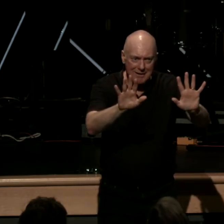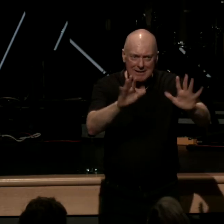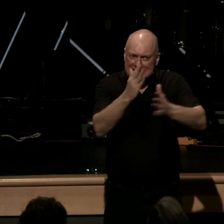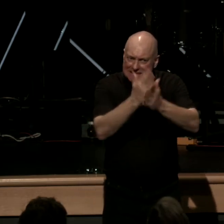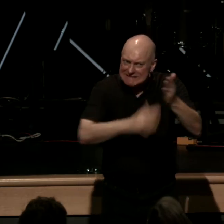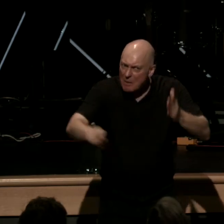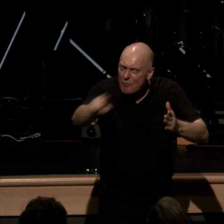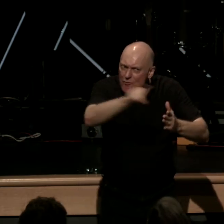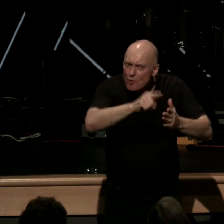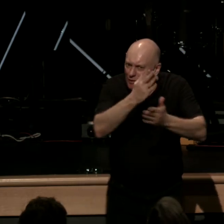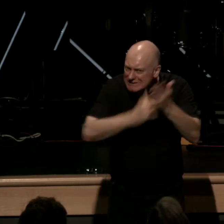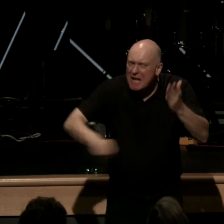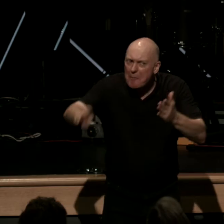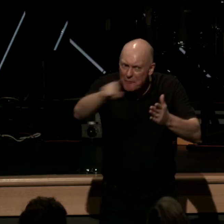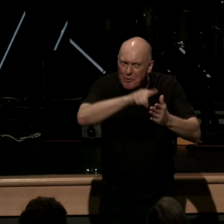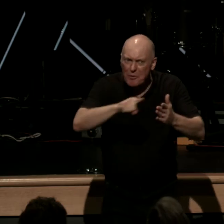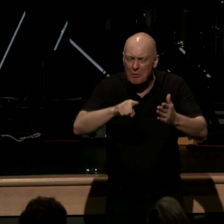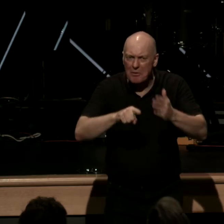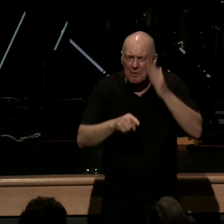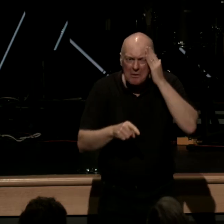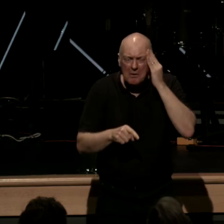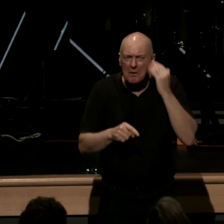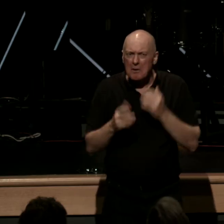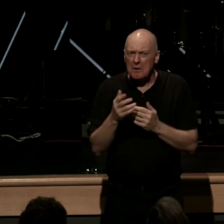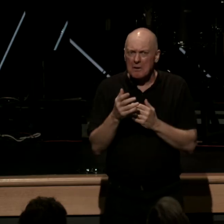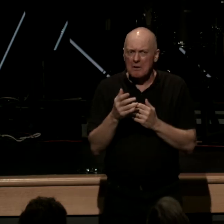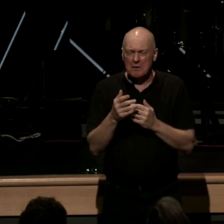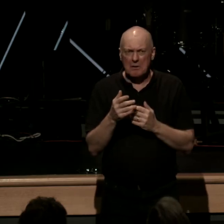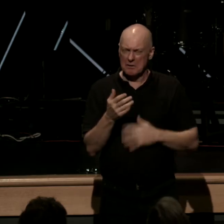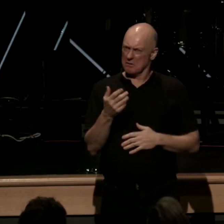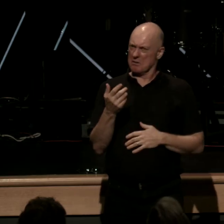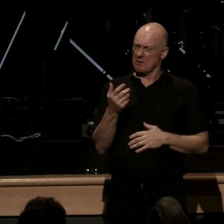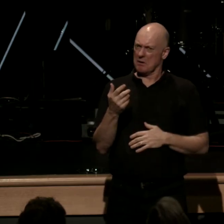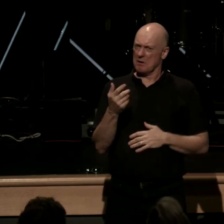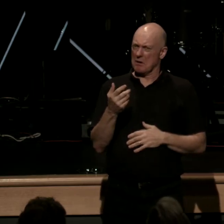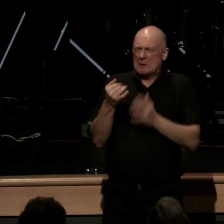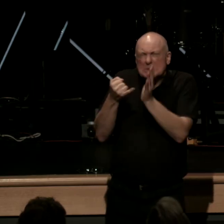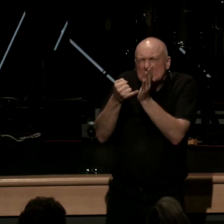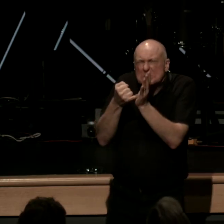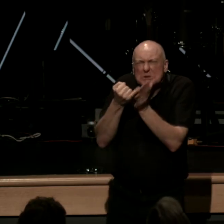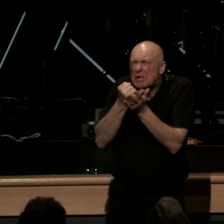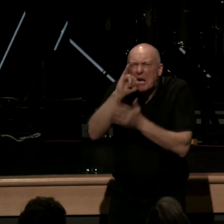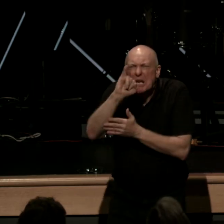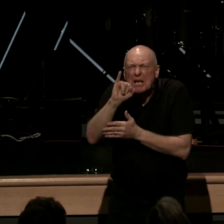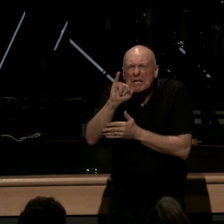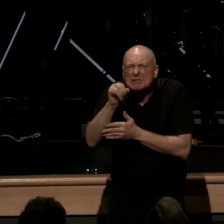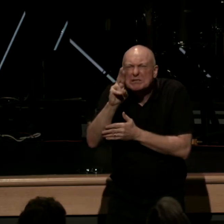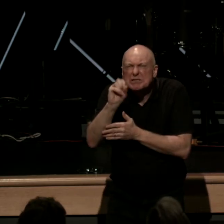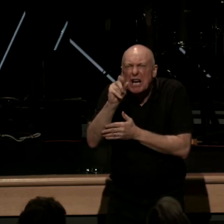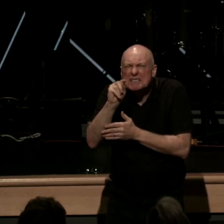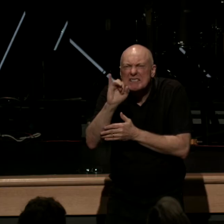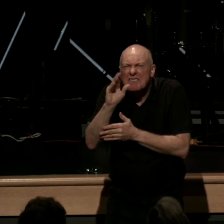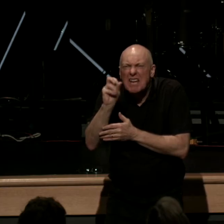now and rightly so are asking the question wait wait just just just just of what what is justification